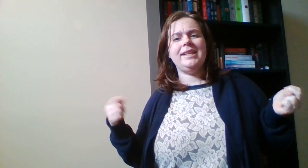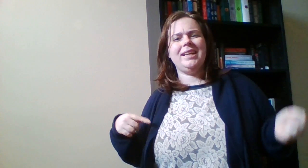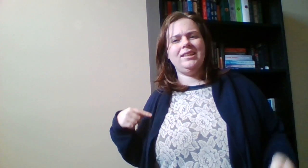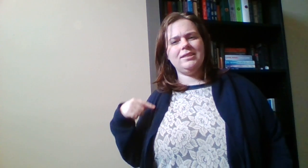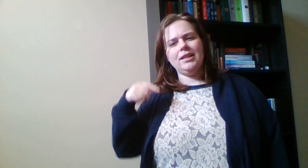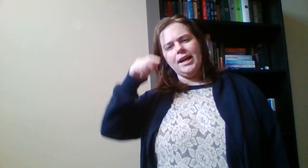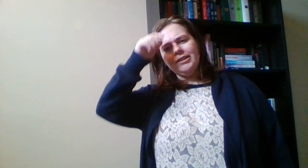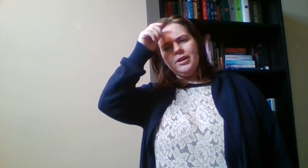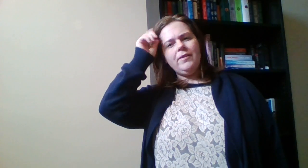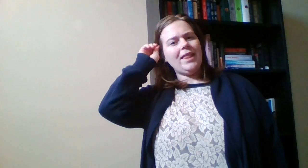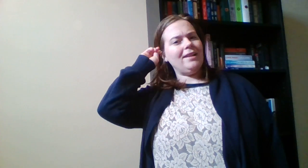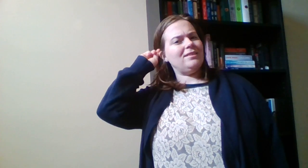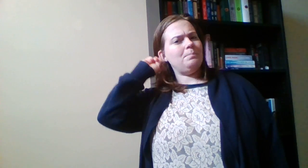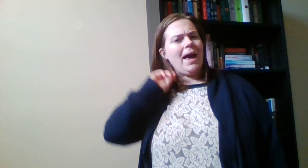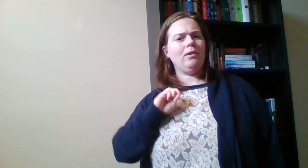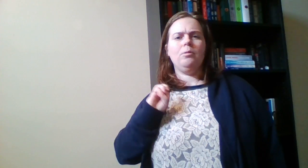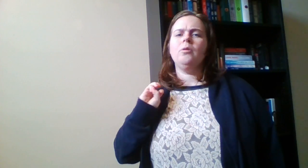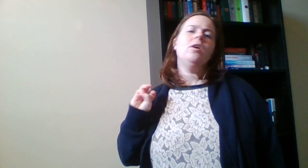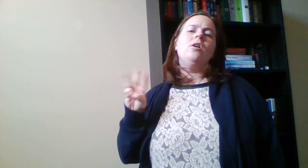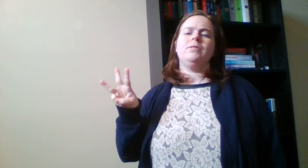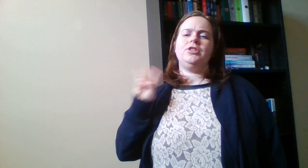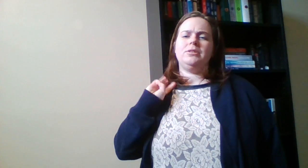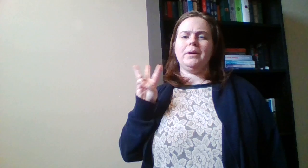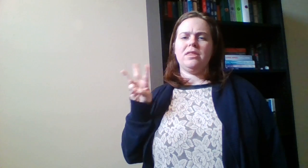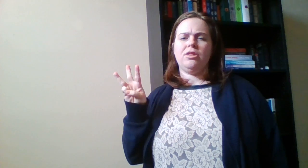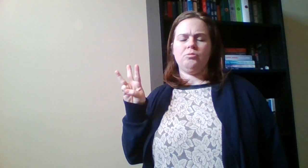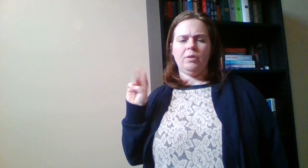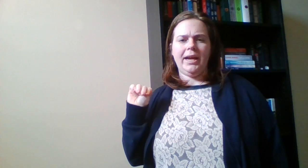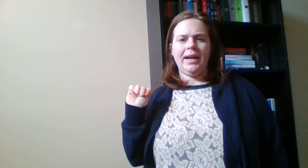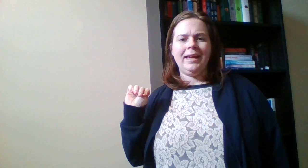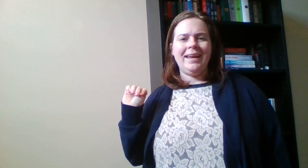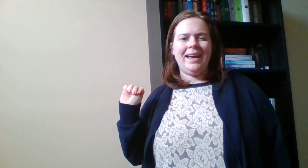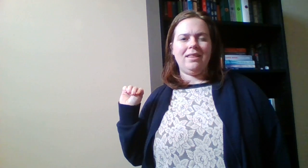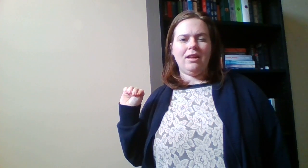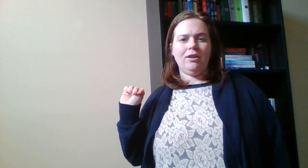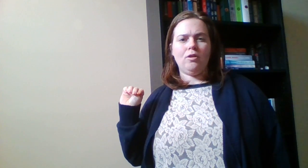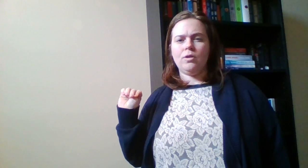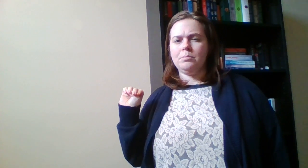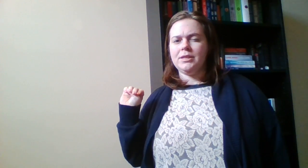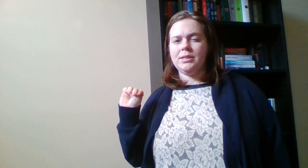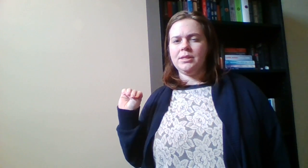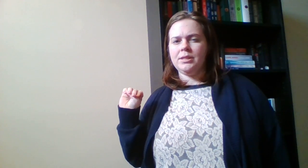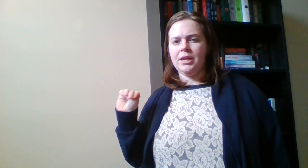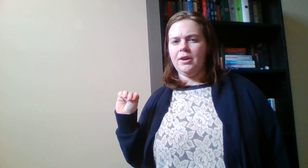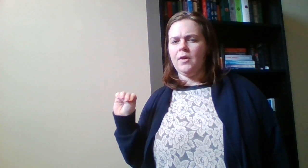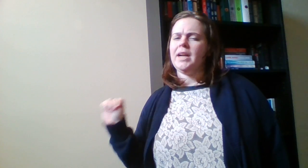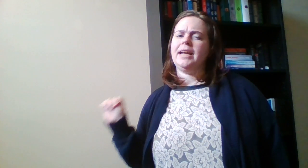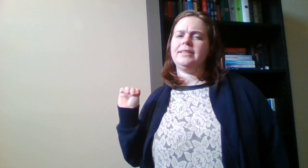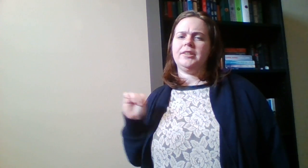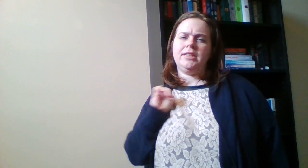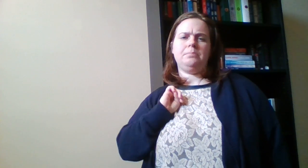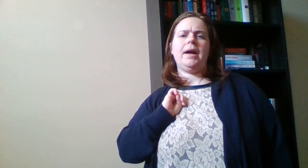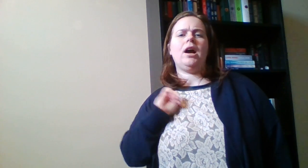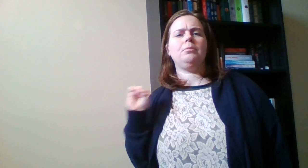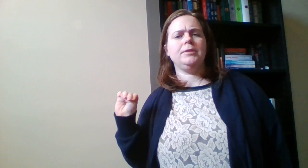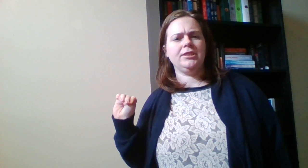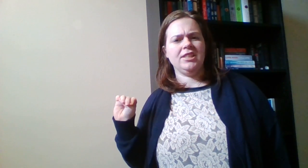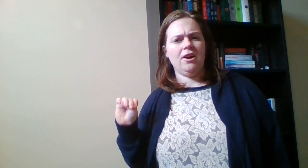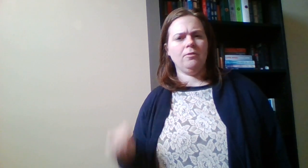listening to in that spec, which is book three, in the Corpse Security series by Harper Sloan.